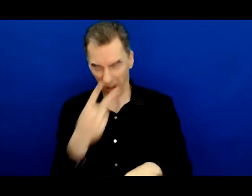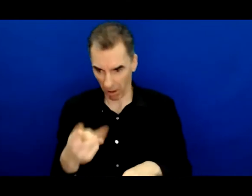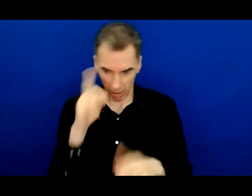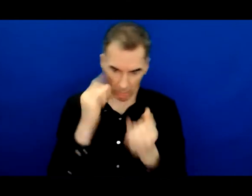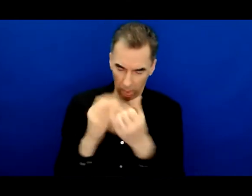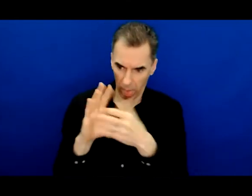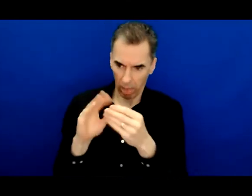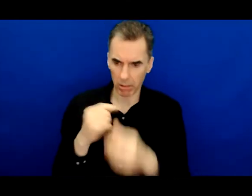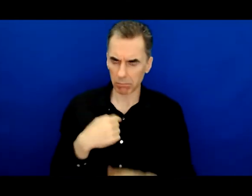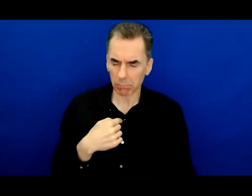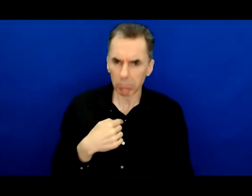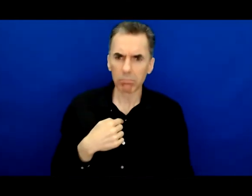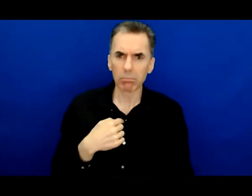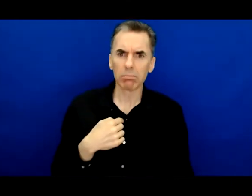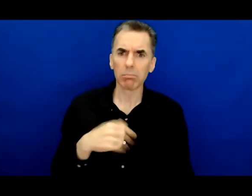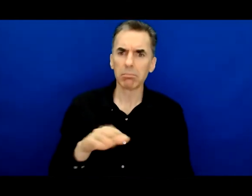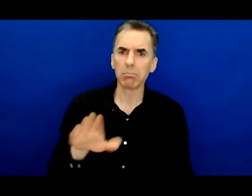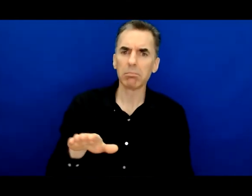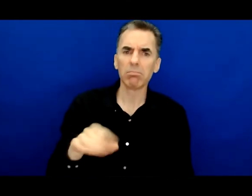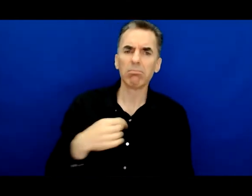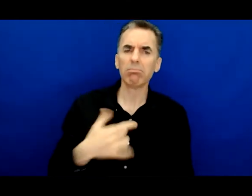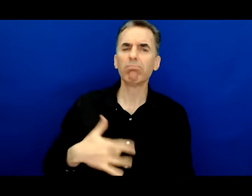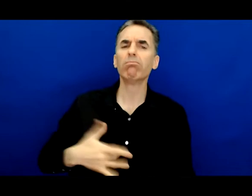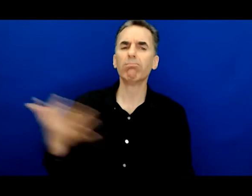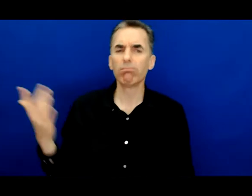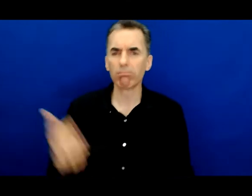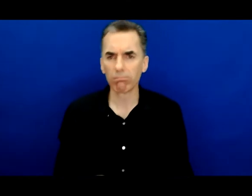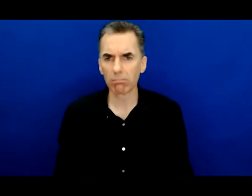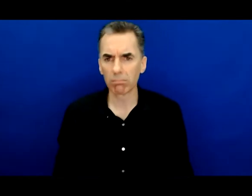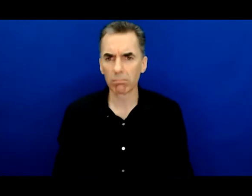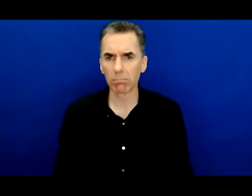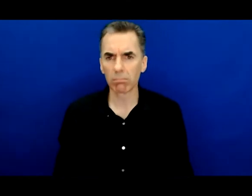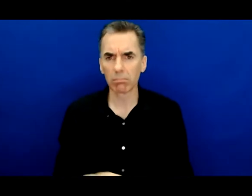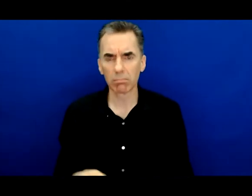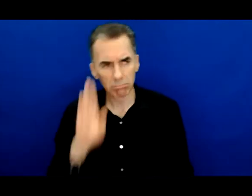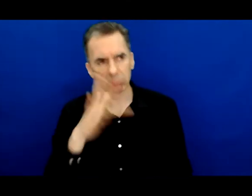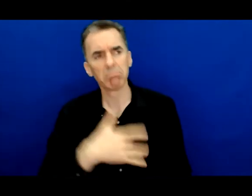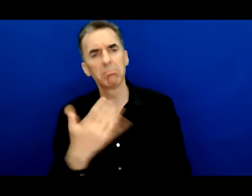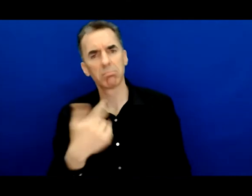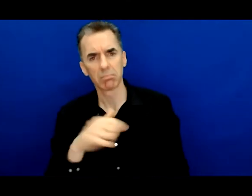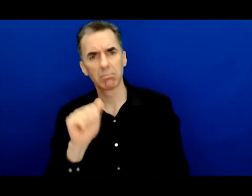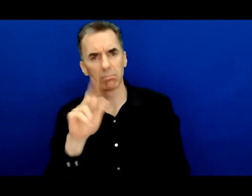I said, what's up? In my deepest voice, he said, what's up? My name is Arthur.